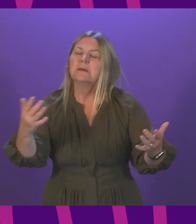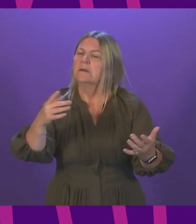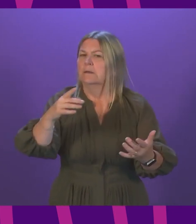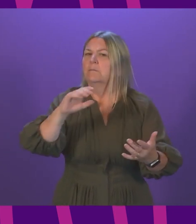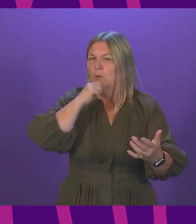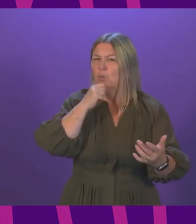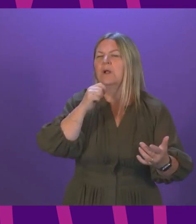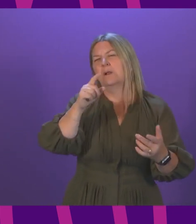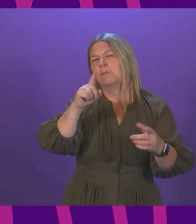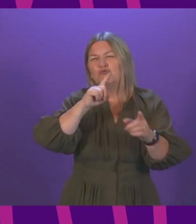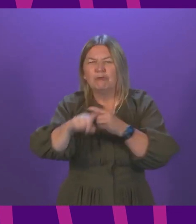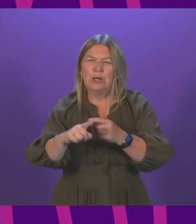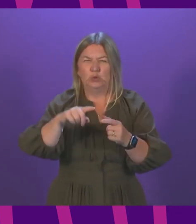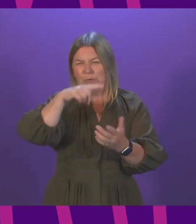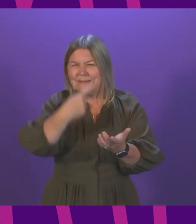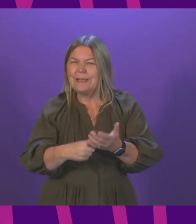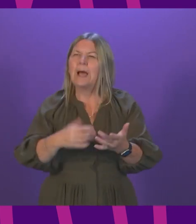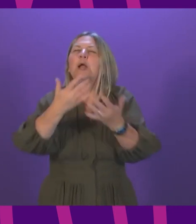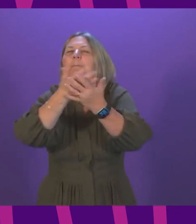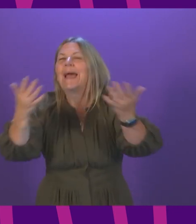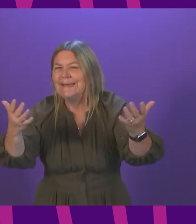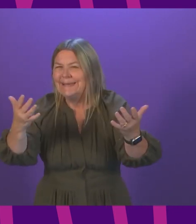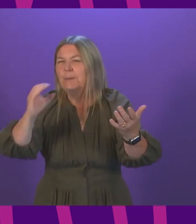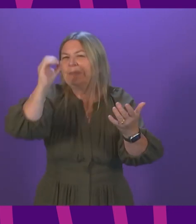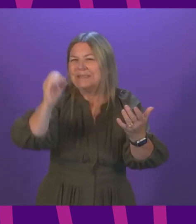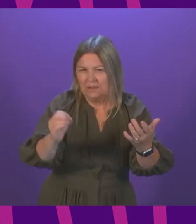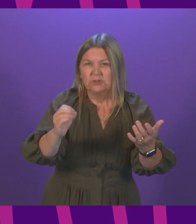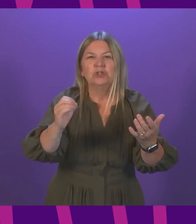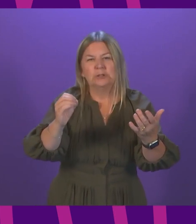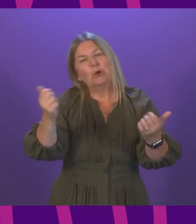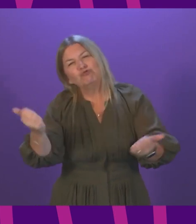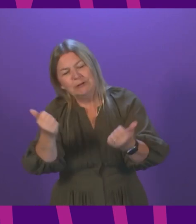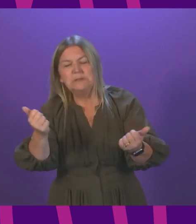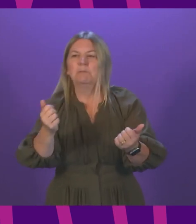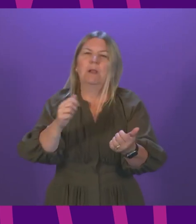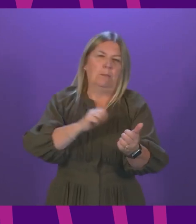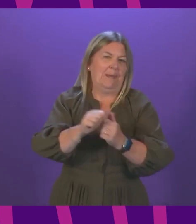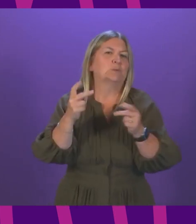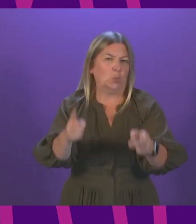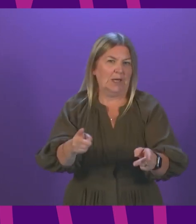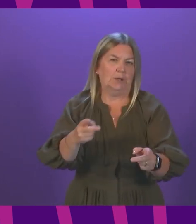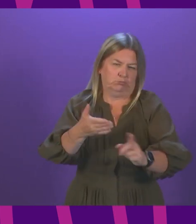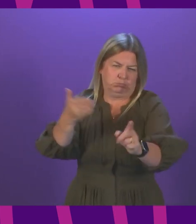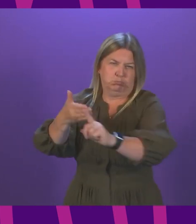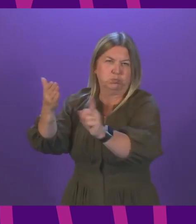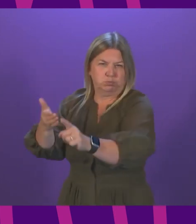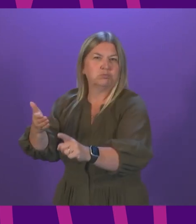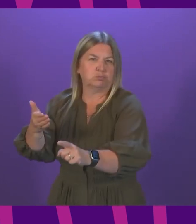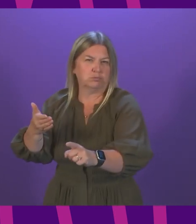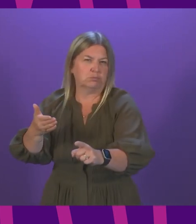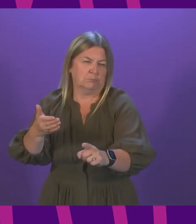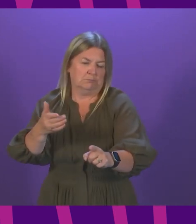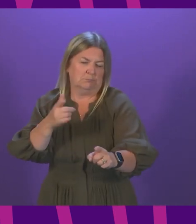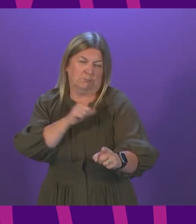and guidance on the level of checks that should be considered both reasonable and effective to fulfil the important public health